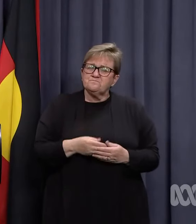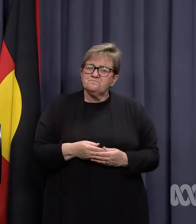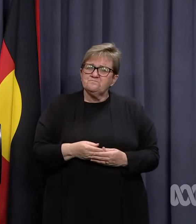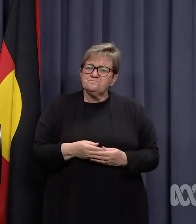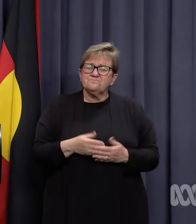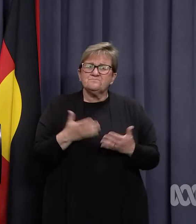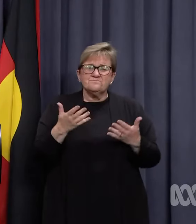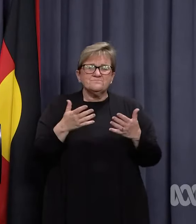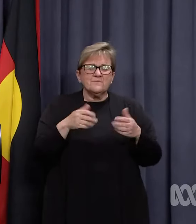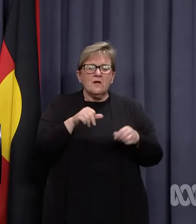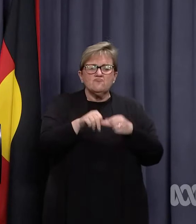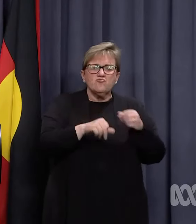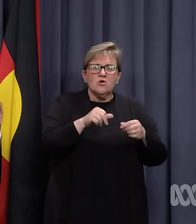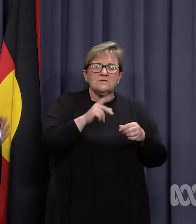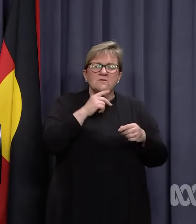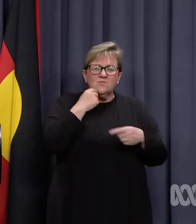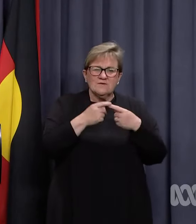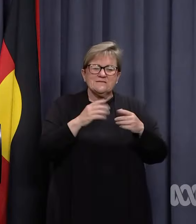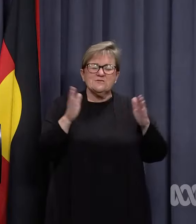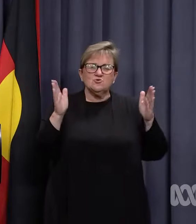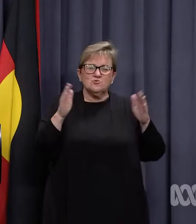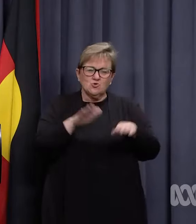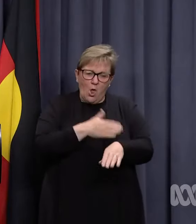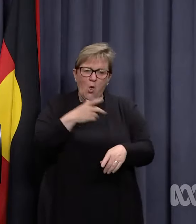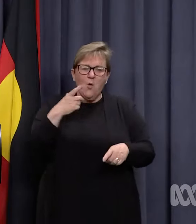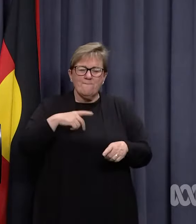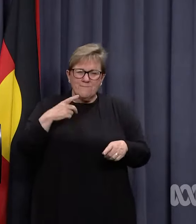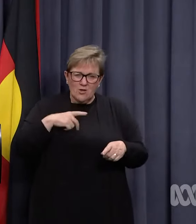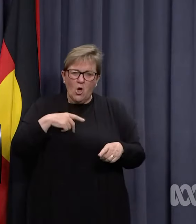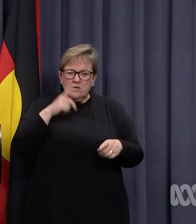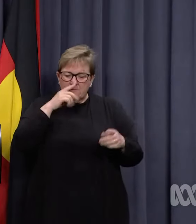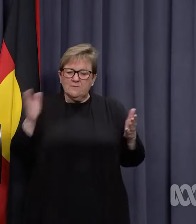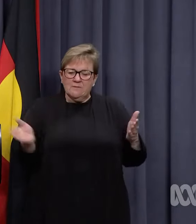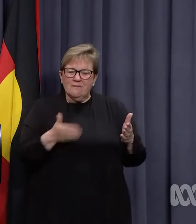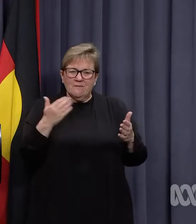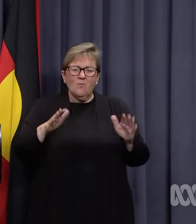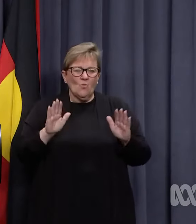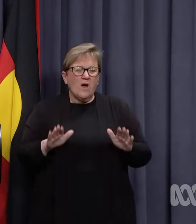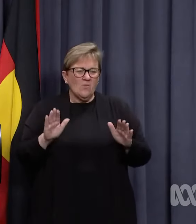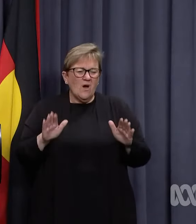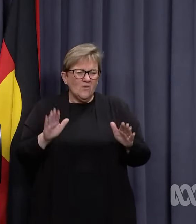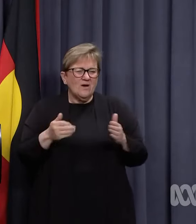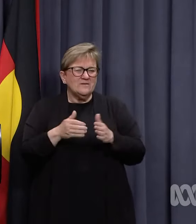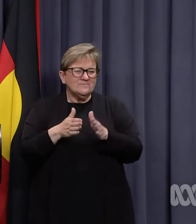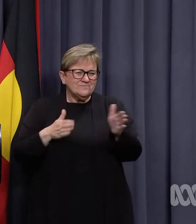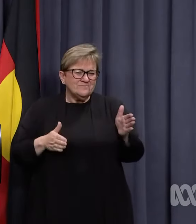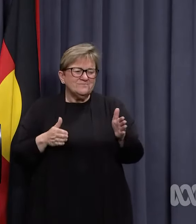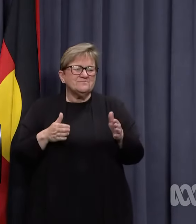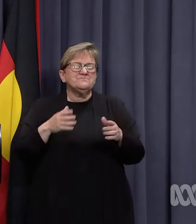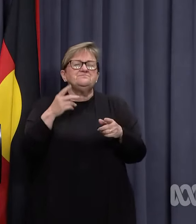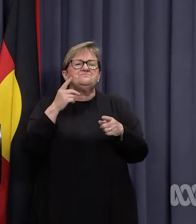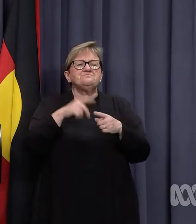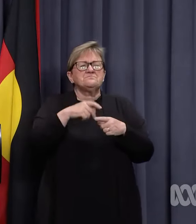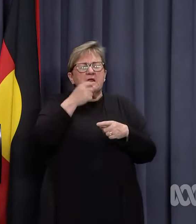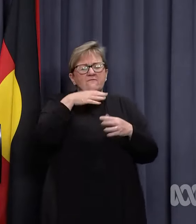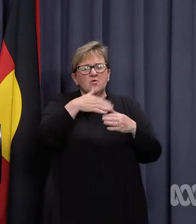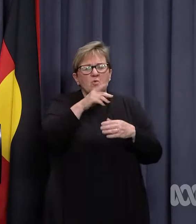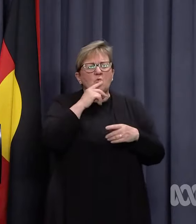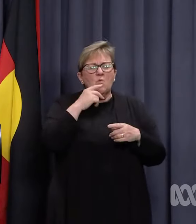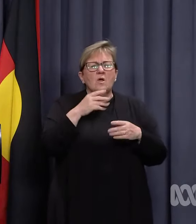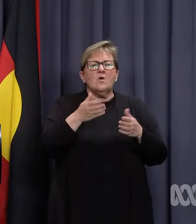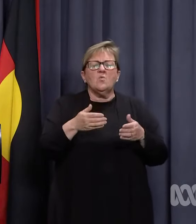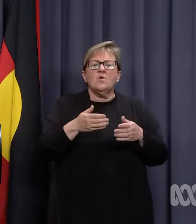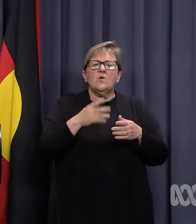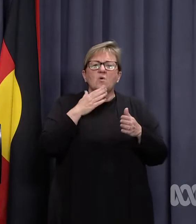processes have slowed down in terms of moving patients in. We also, in the next couple of weeks, we'll be lifting the